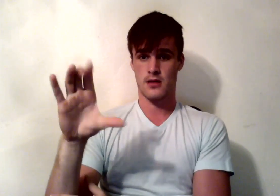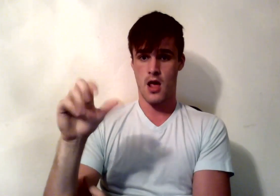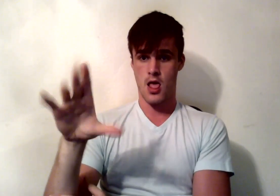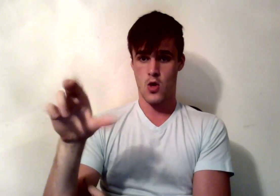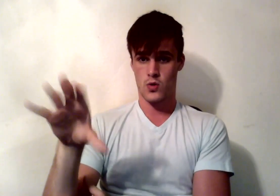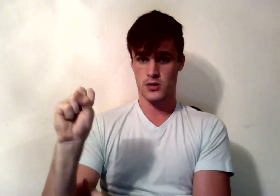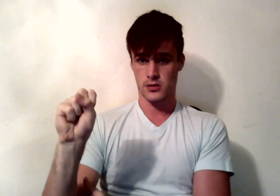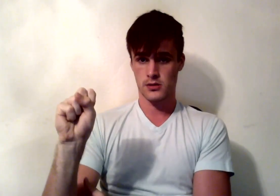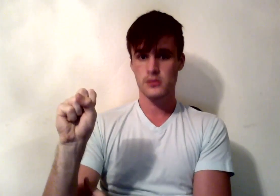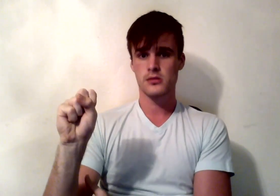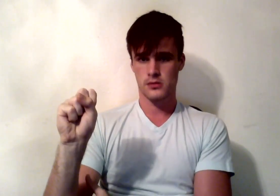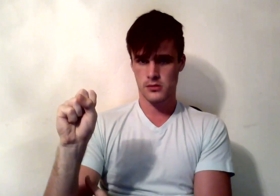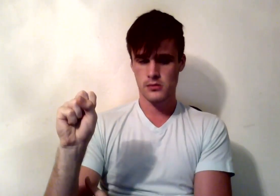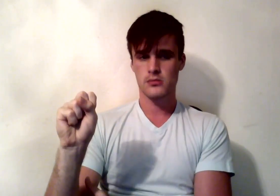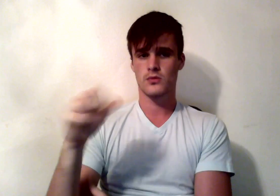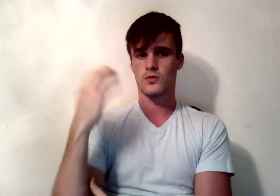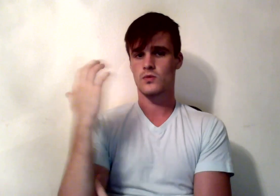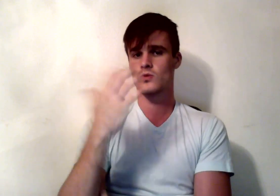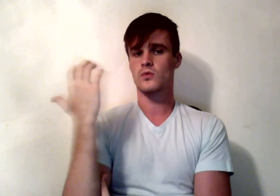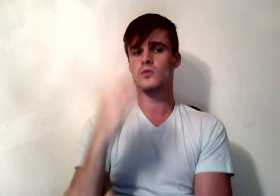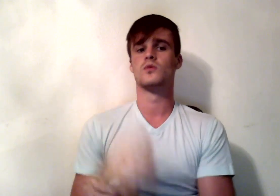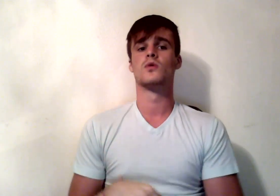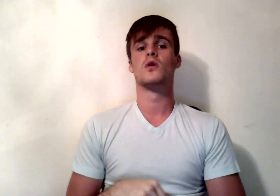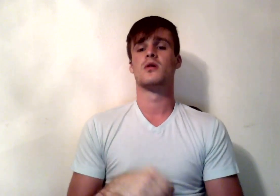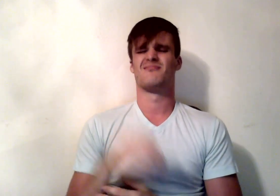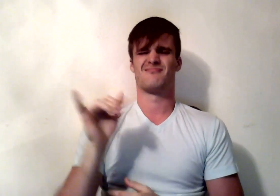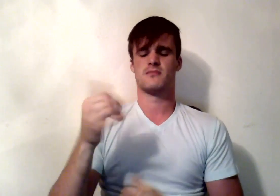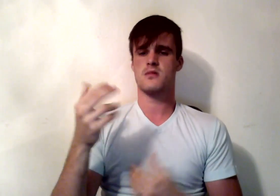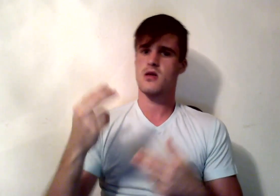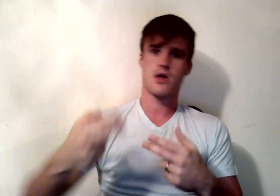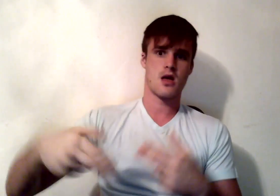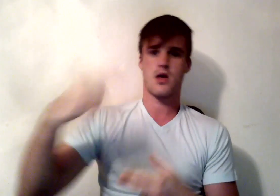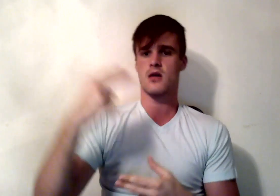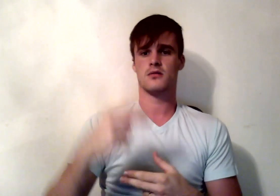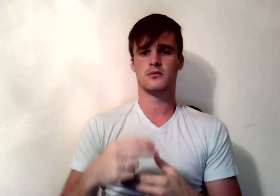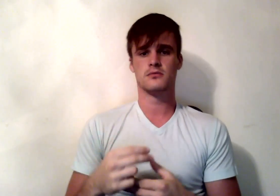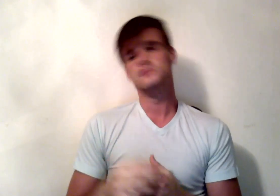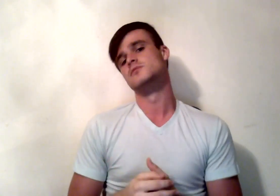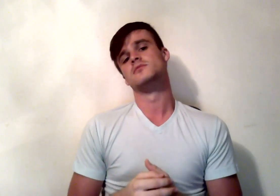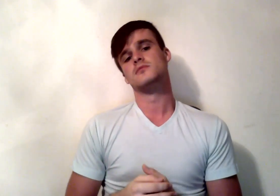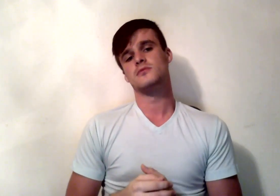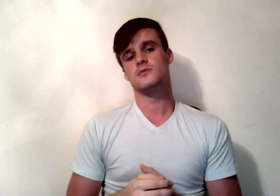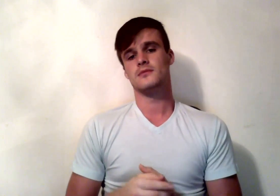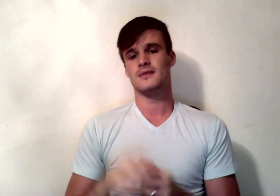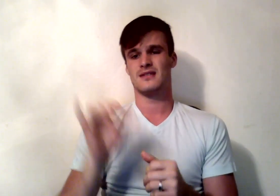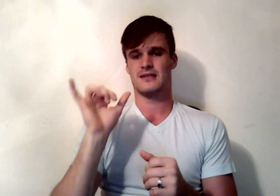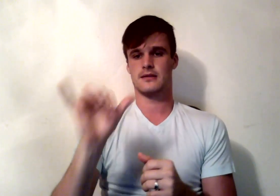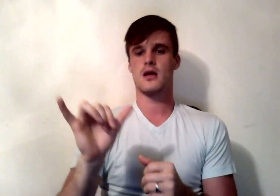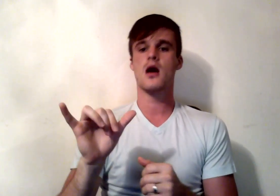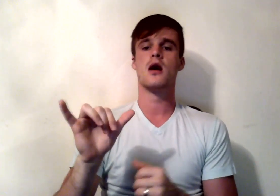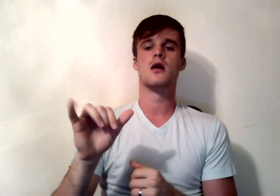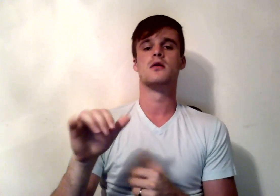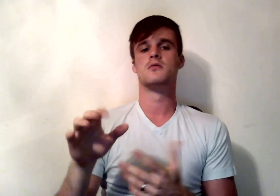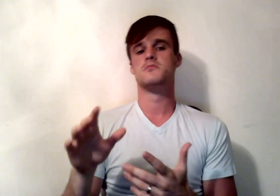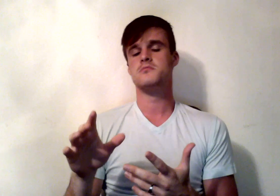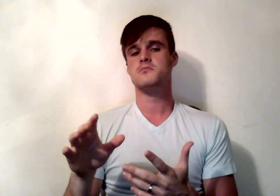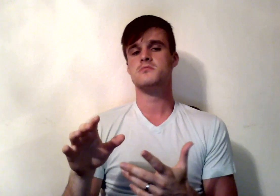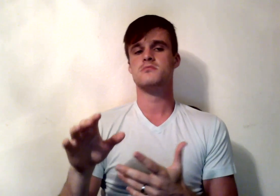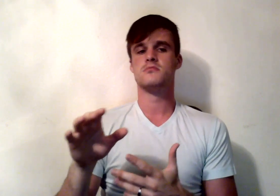is fairly rich in energy. But, these calories that come from liquor, wine, and beer are considered to be empty calories because